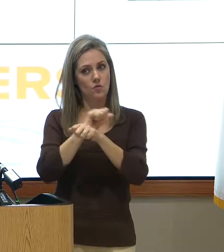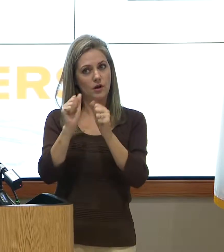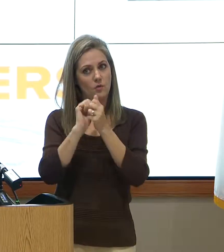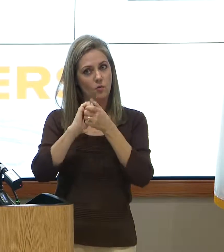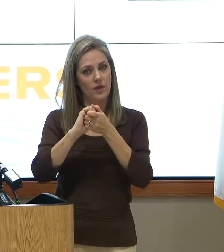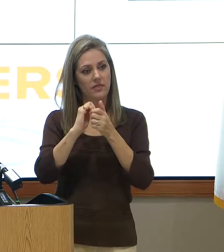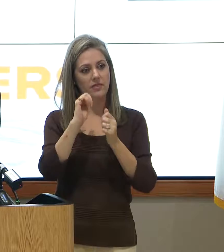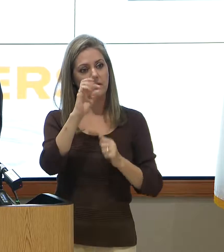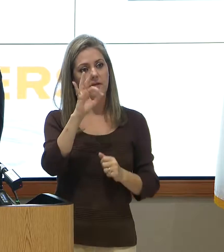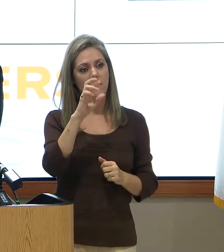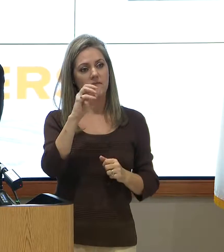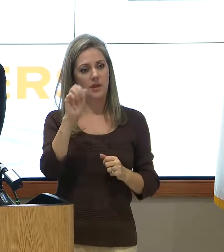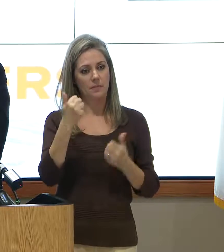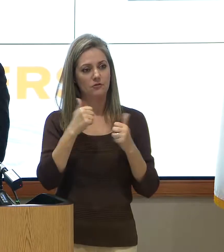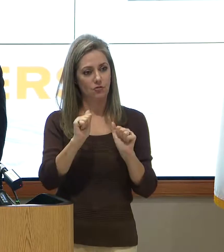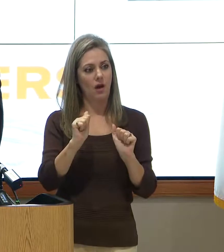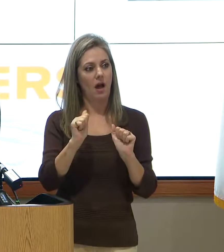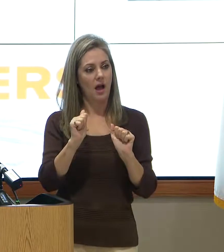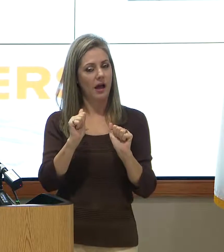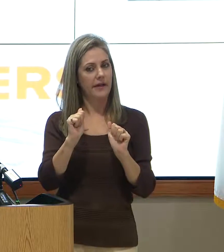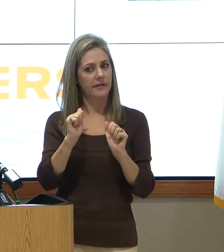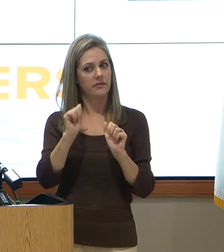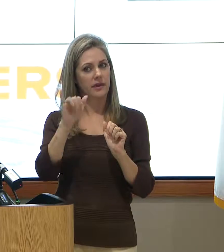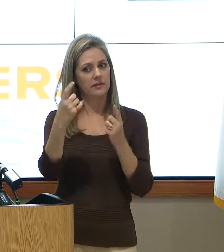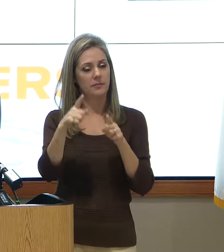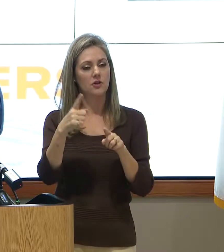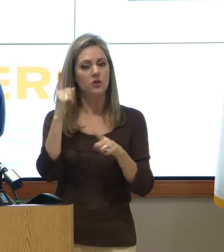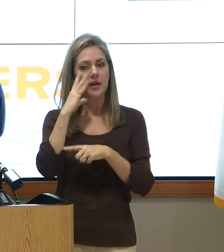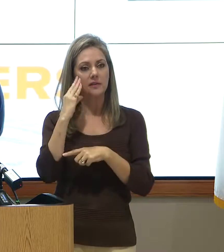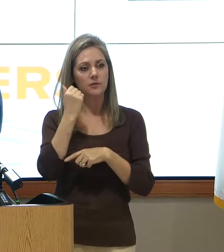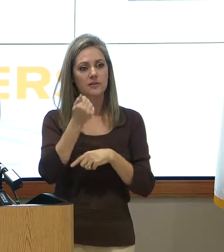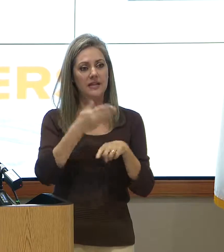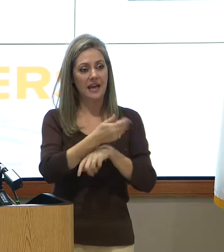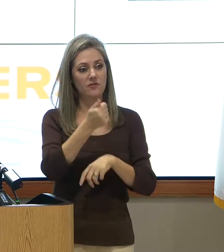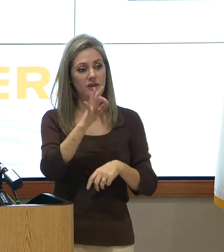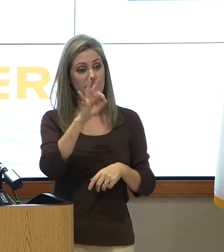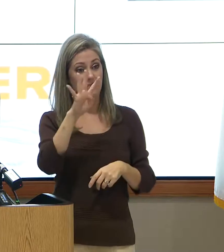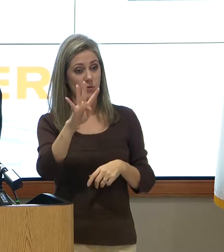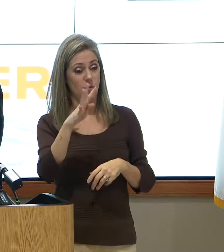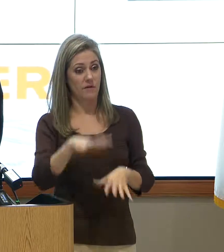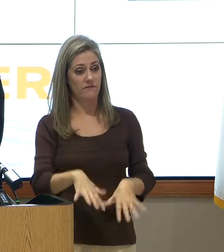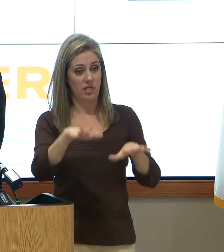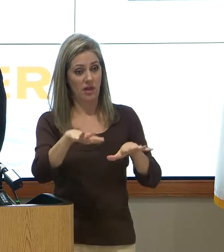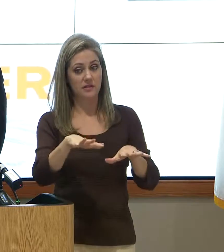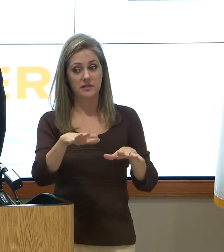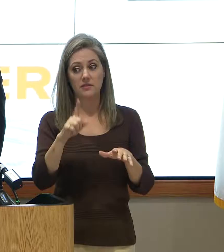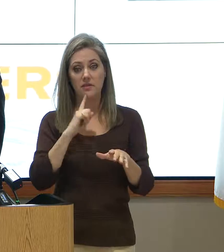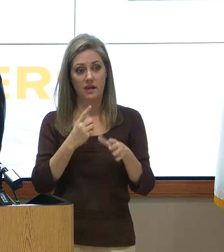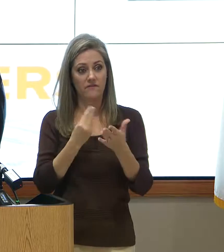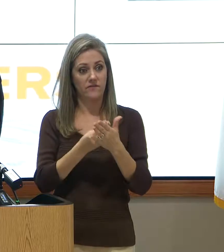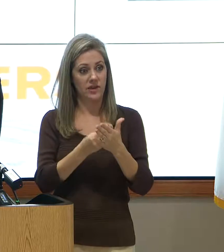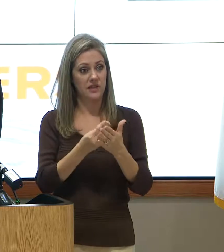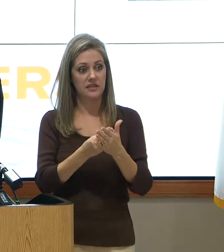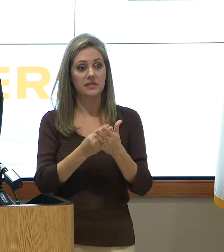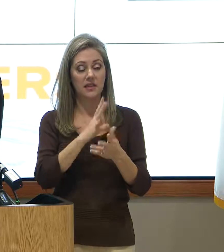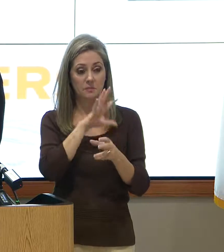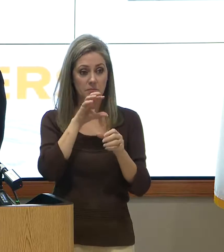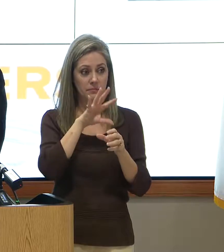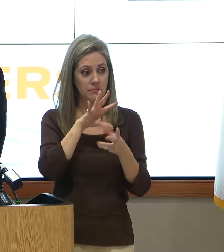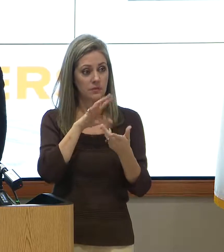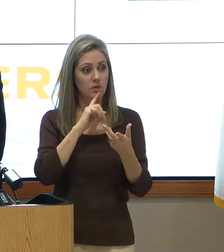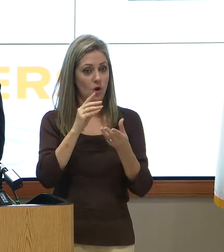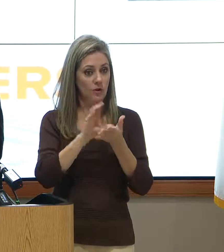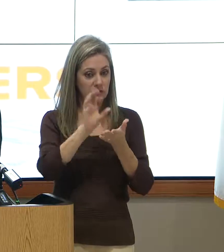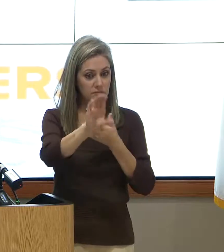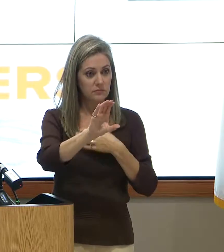to make that happen. know, John, you had experience after the 1994 floods, and there was funding that was made available within 30 days or so